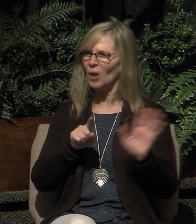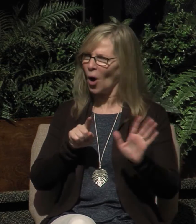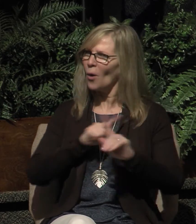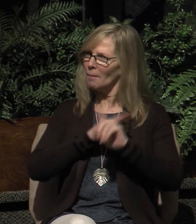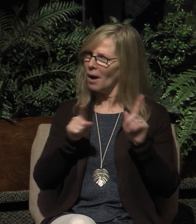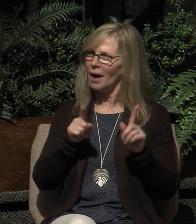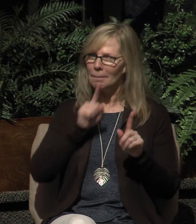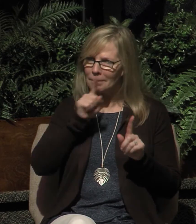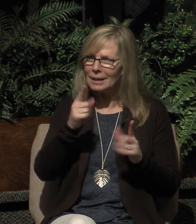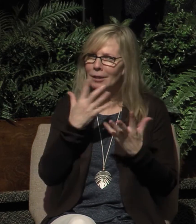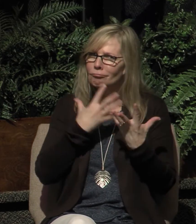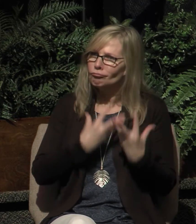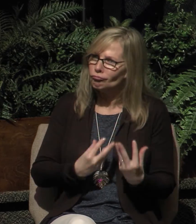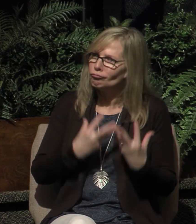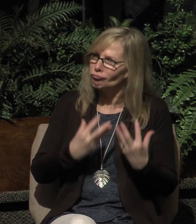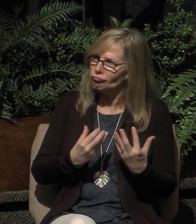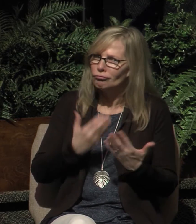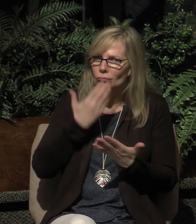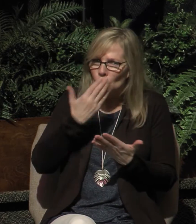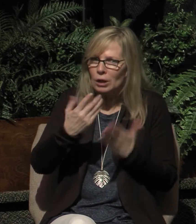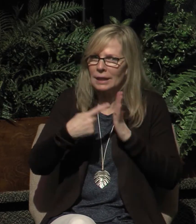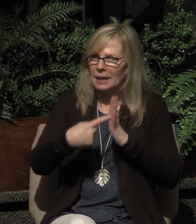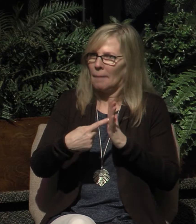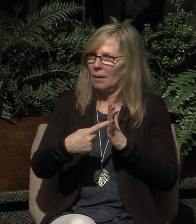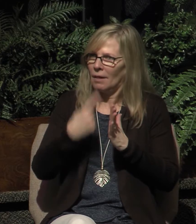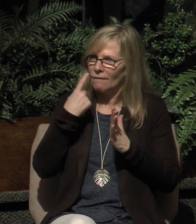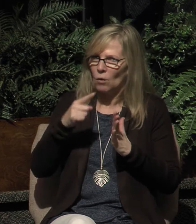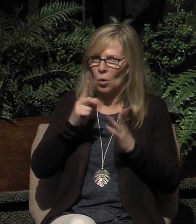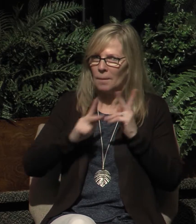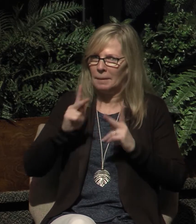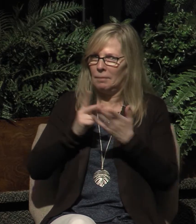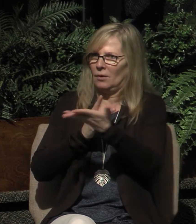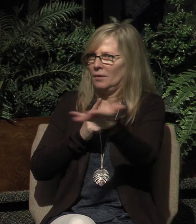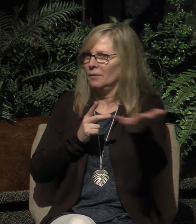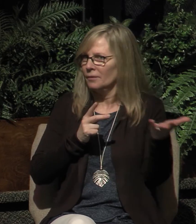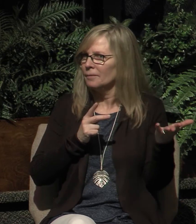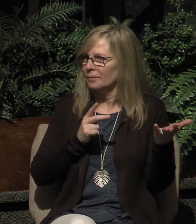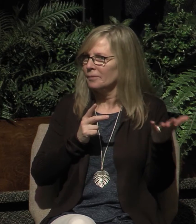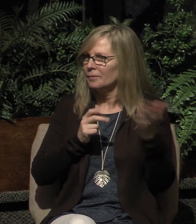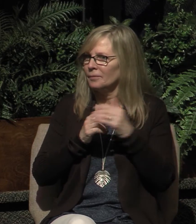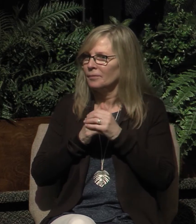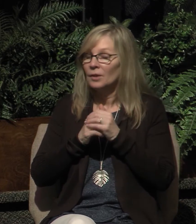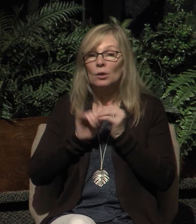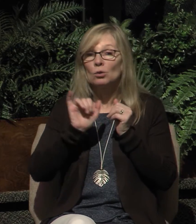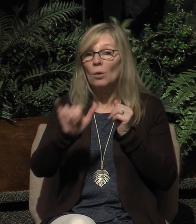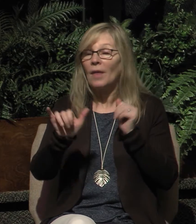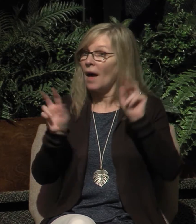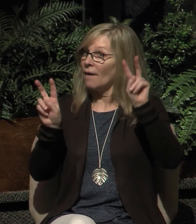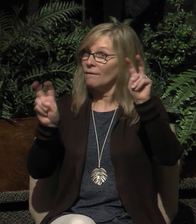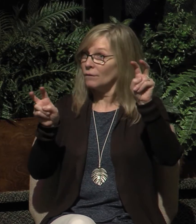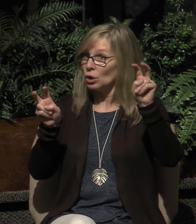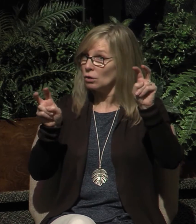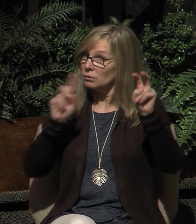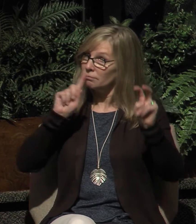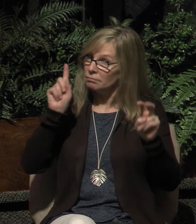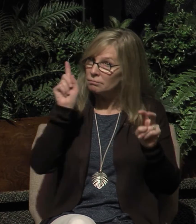Now, according to these verses, elders are to shepherd the flock and to exercise oversight